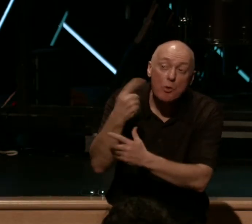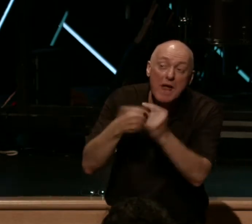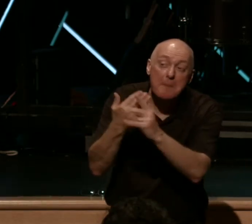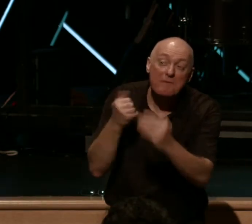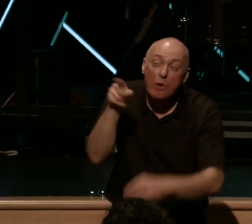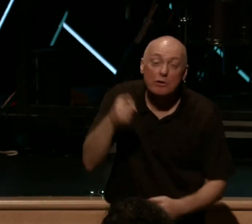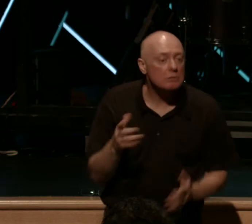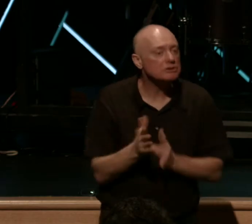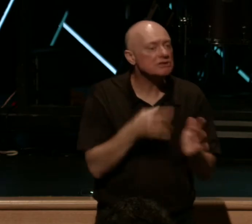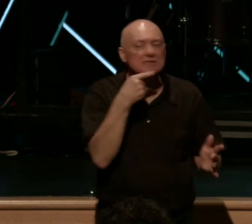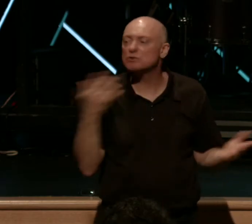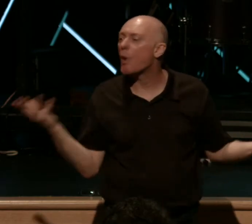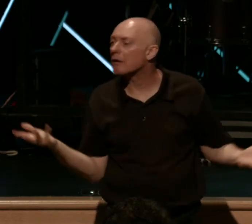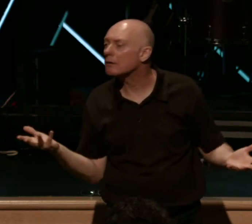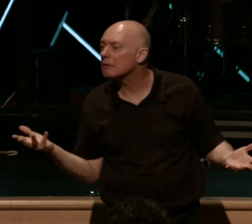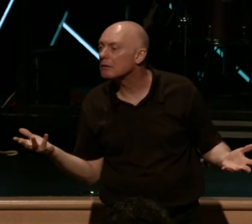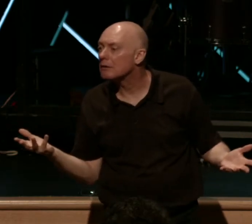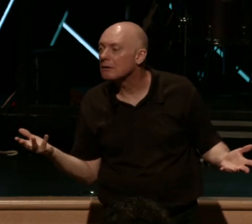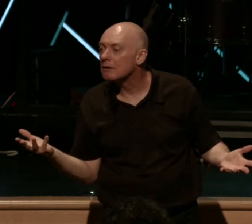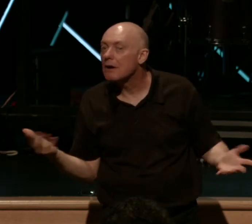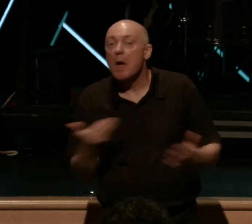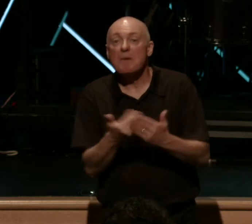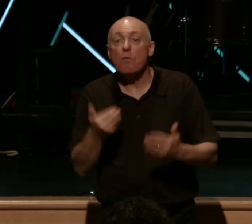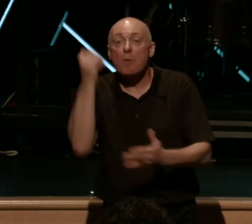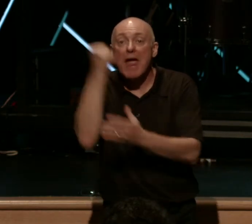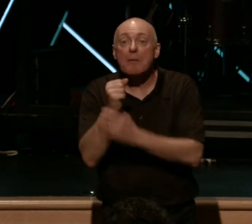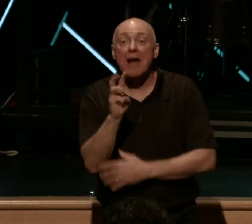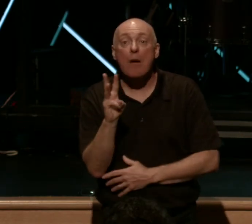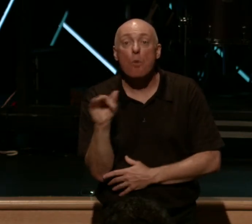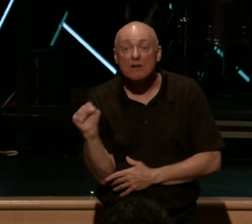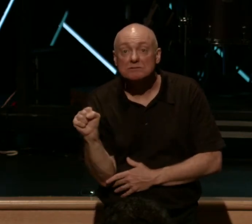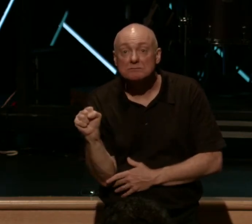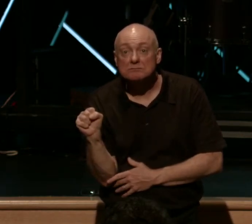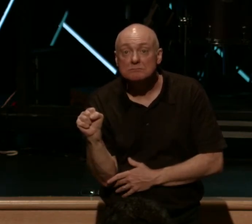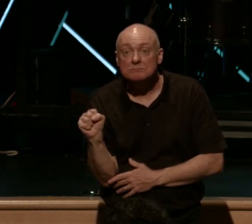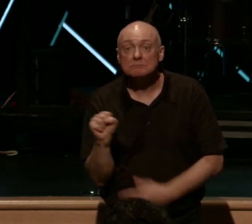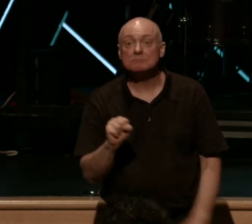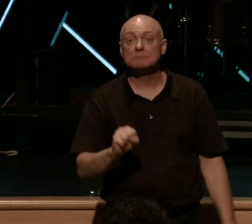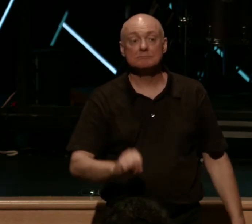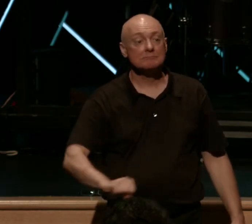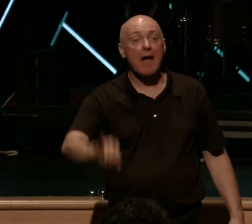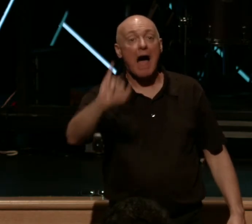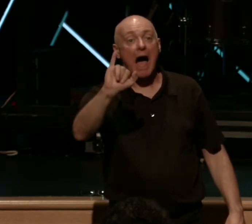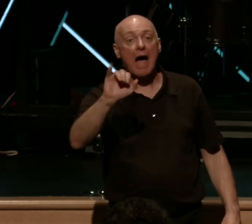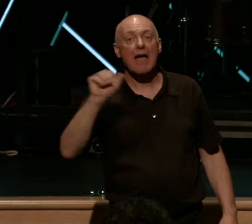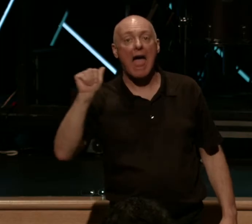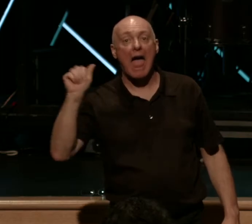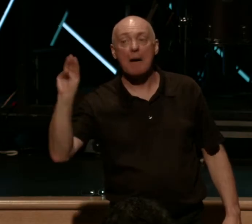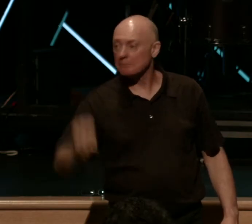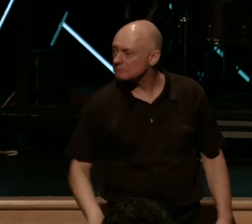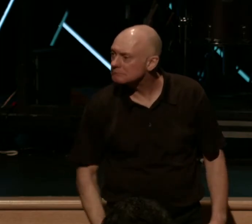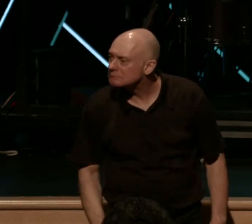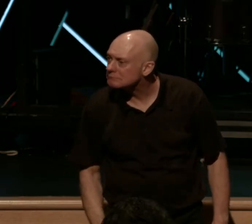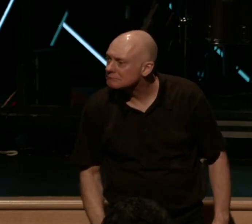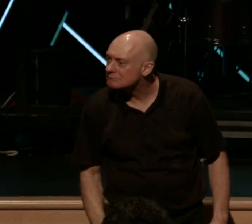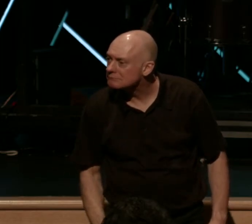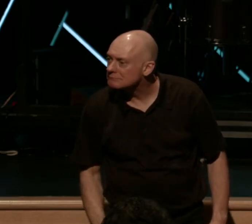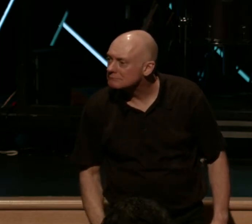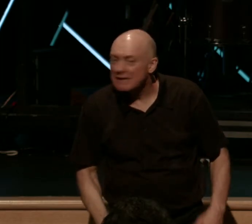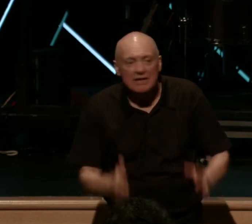And what does Jesus say? Before Abraham was, I am. And what he's doing there is he's using that connection,